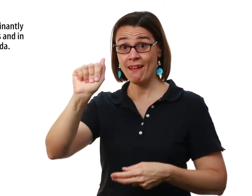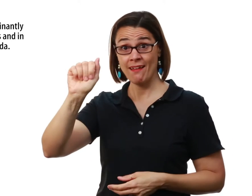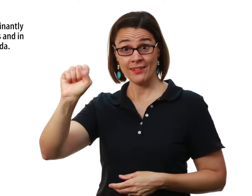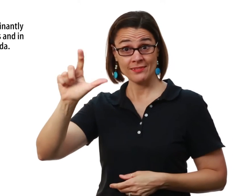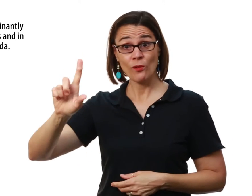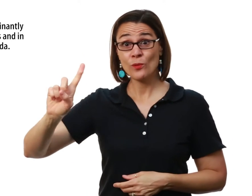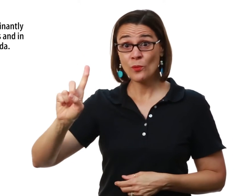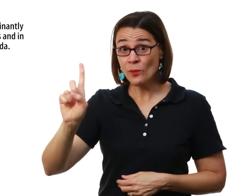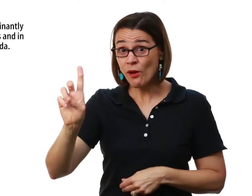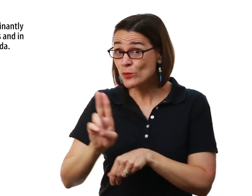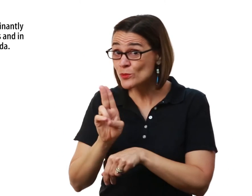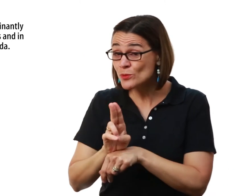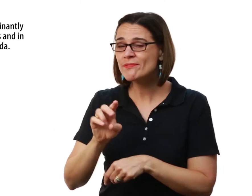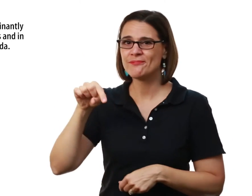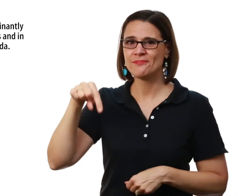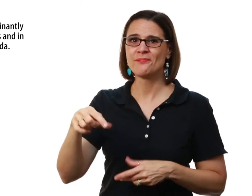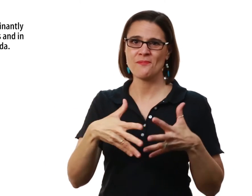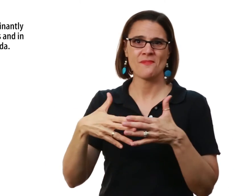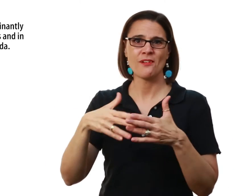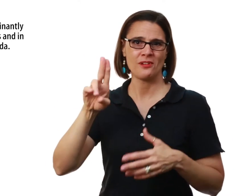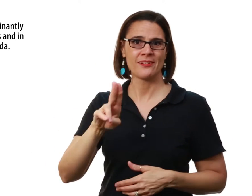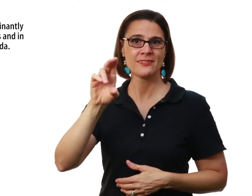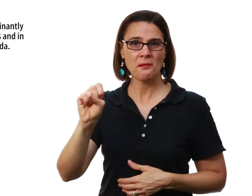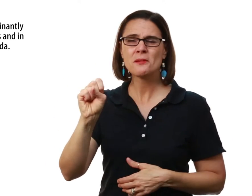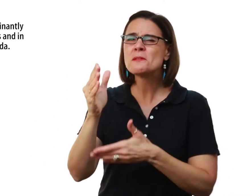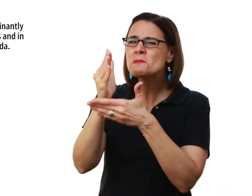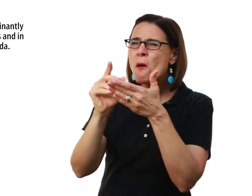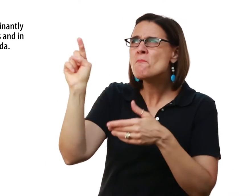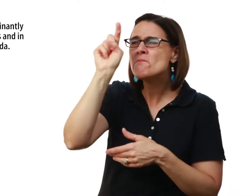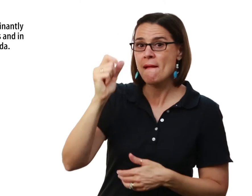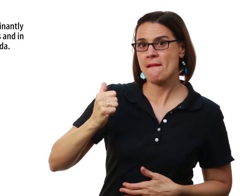Also, ASL is used primarily in the United States and some parts of Canada